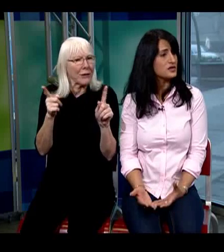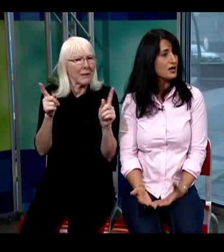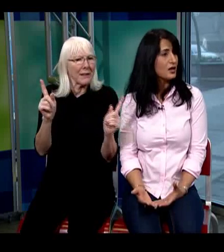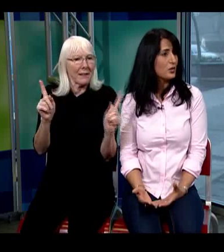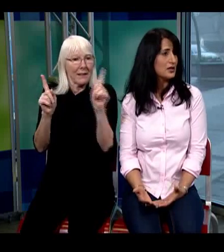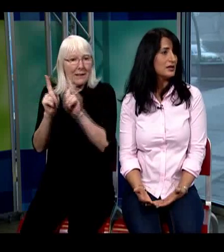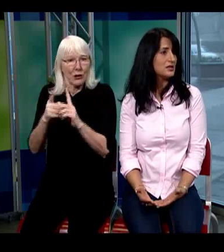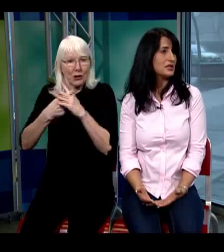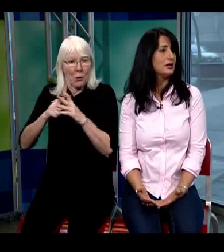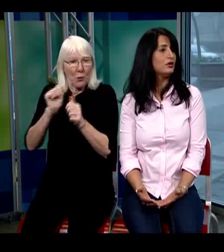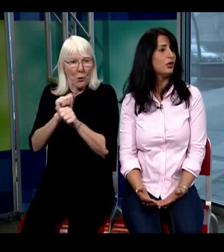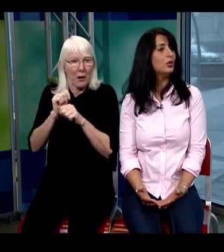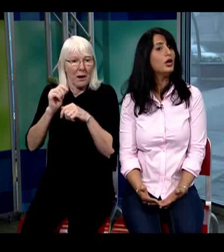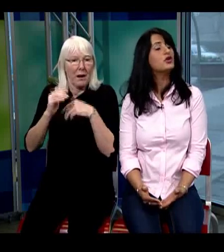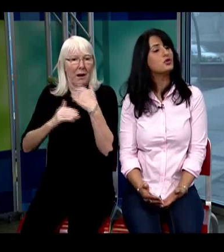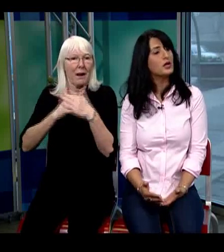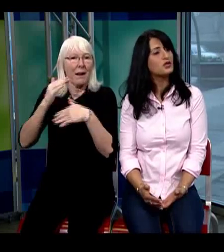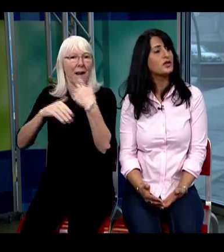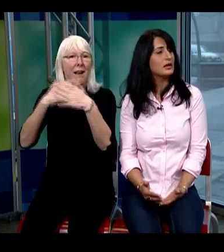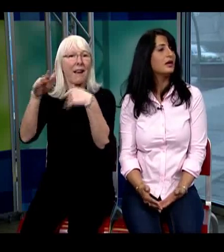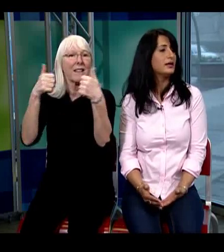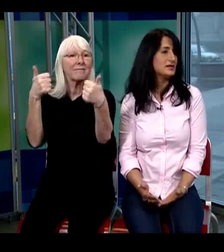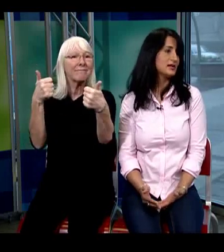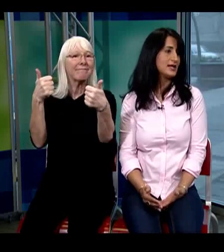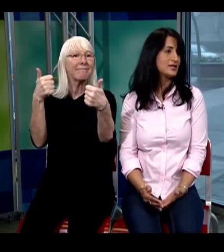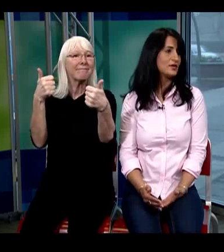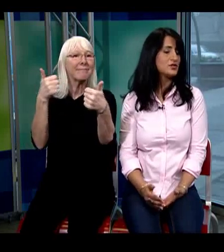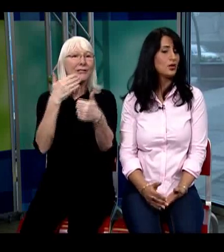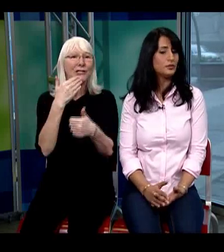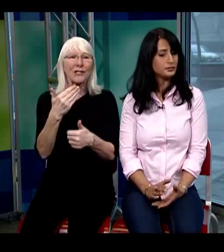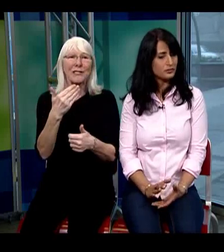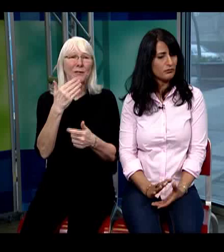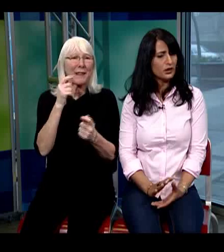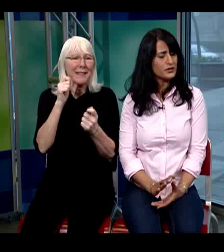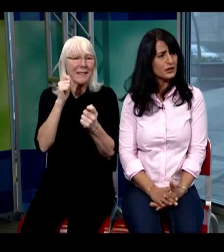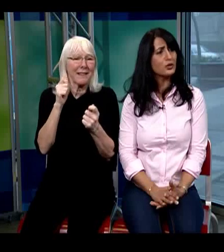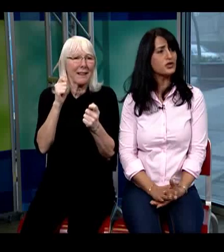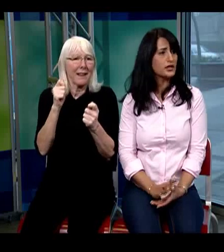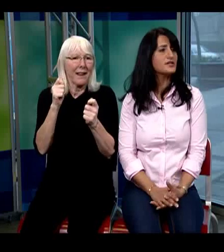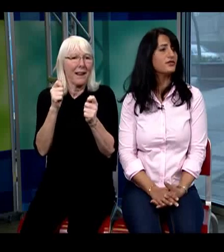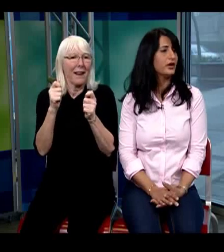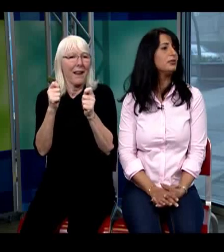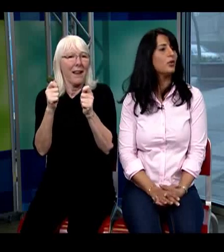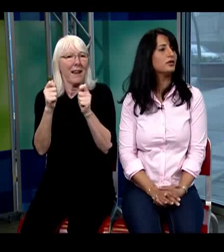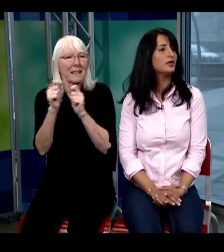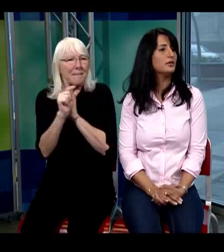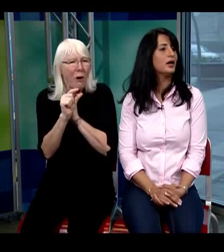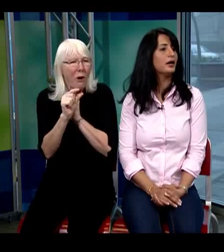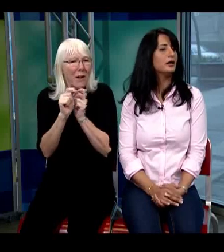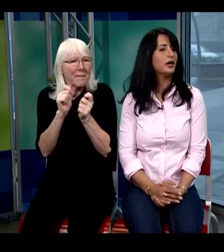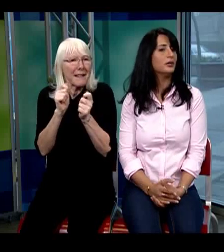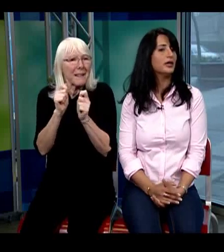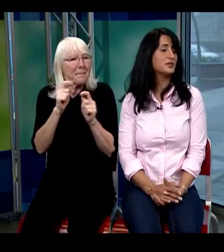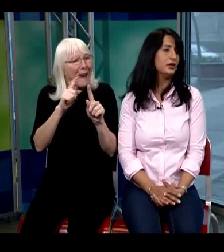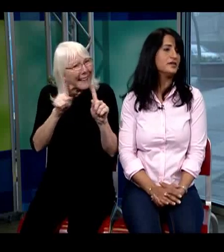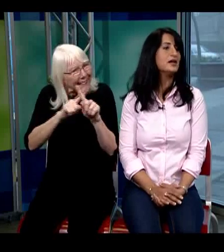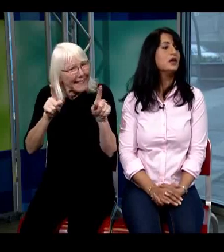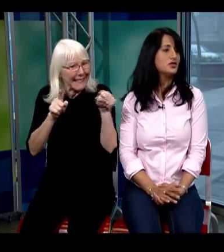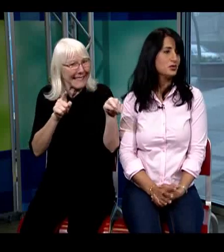within the particular role to make sure that the client is successful so disclosure is very important in my experience to